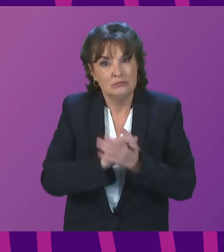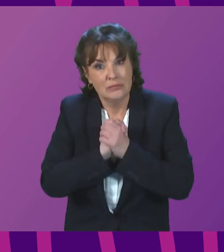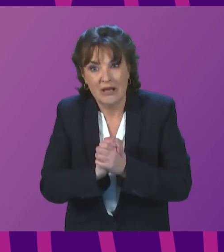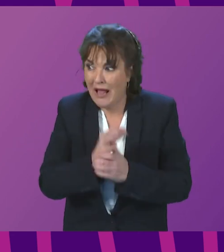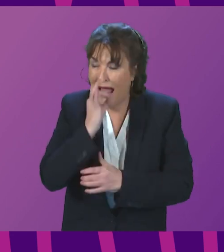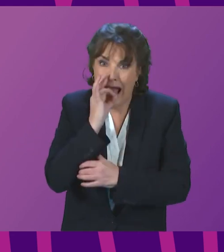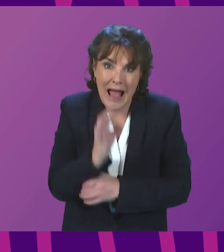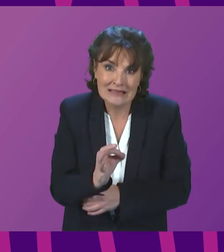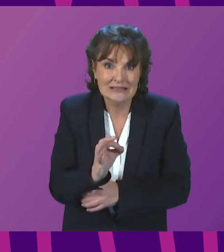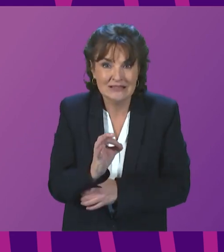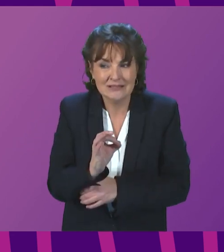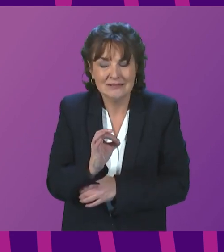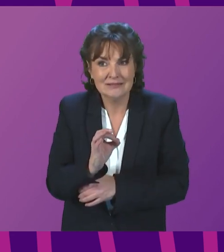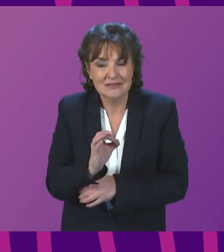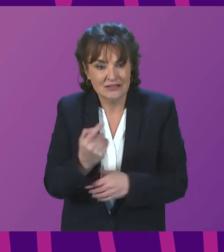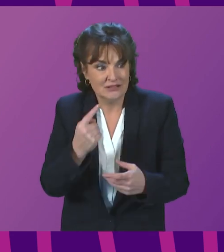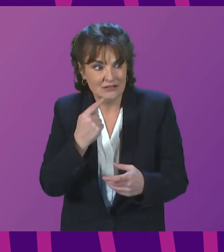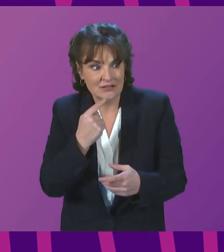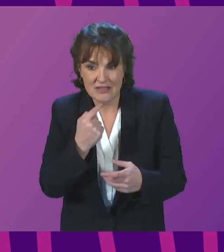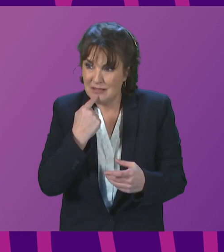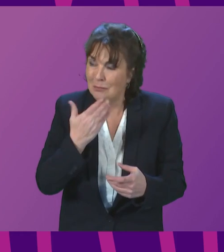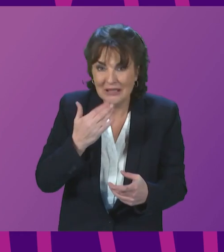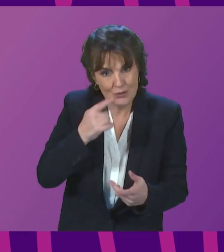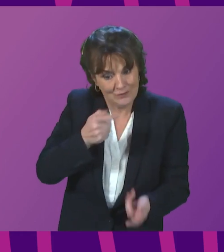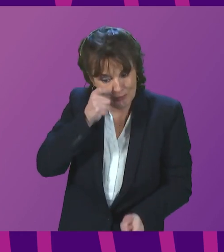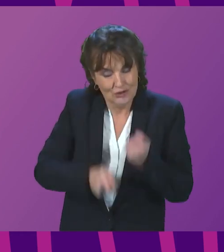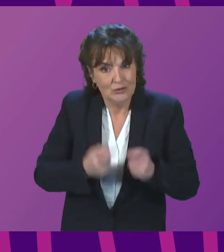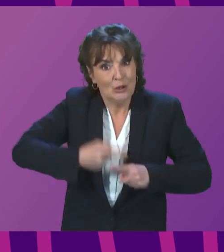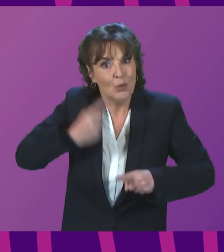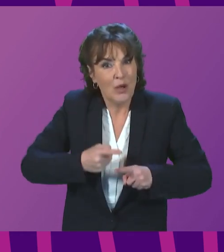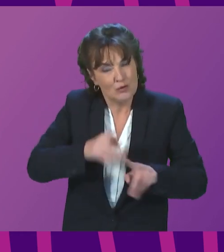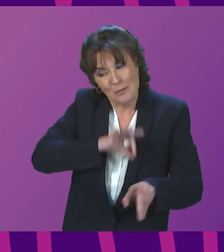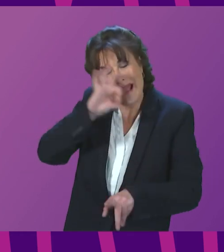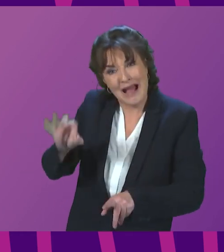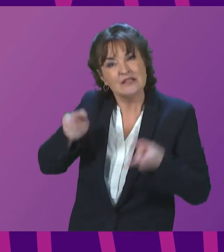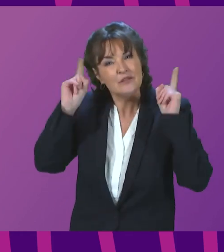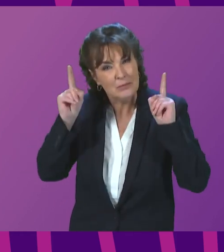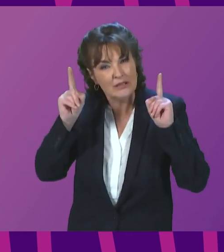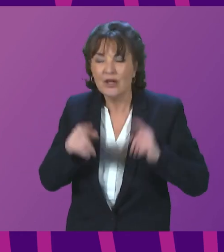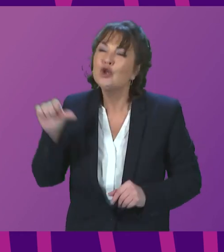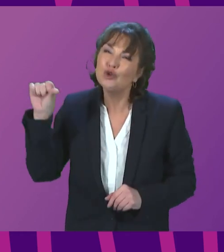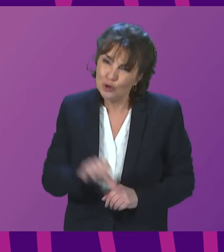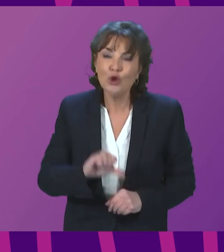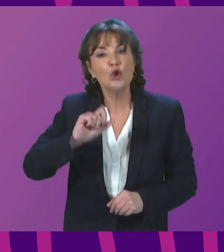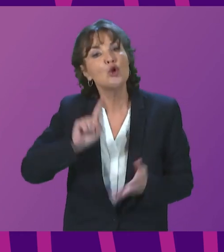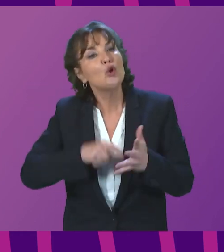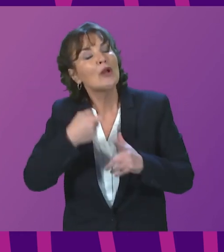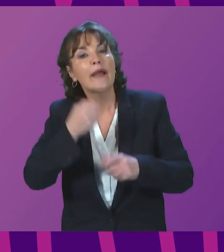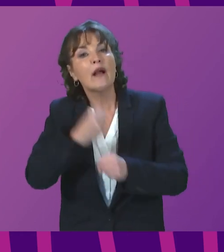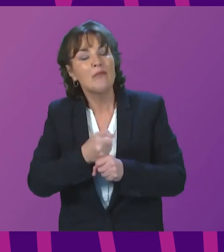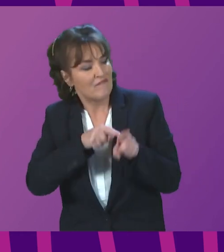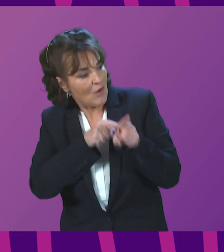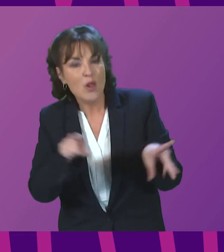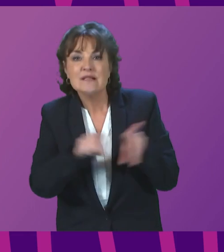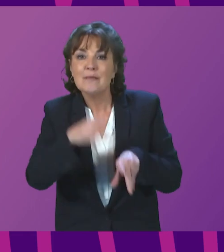European neighbours, does the First Minister agree the UK Government should adopt the position of the Irish Government, where all